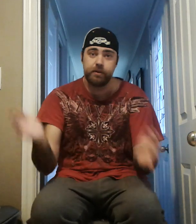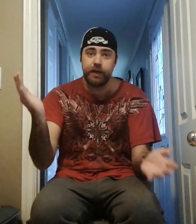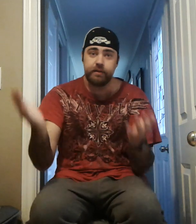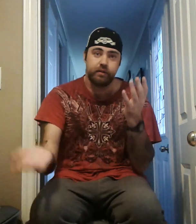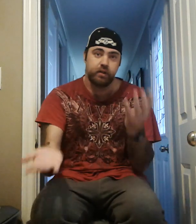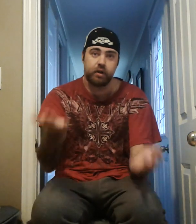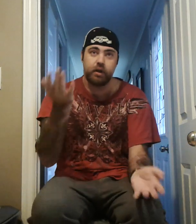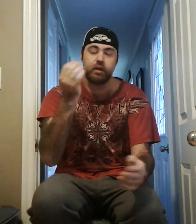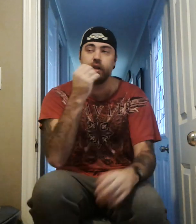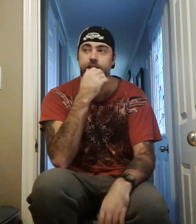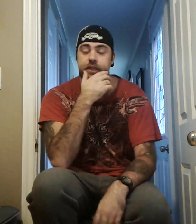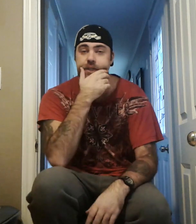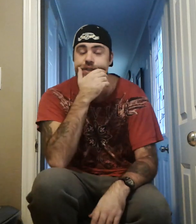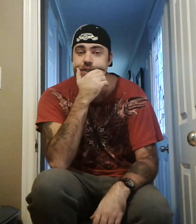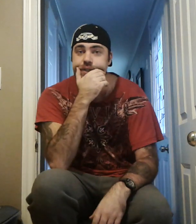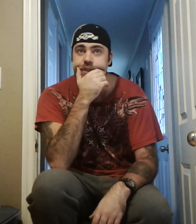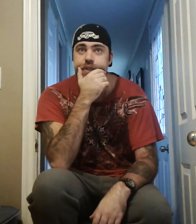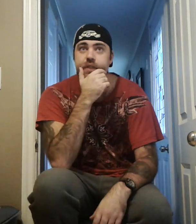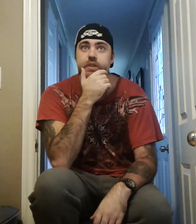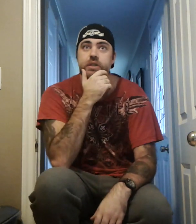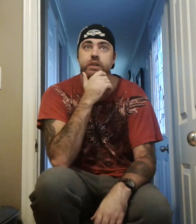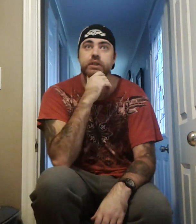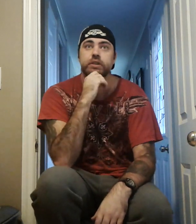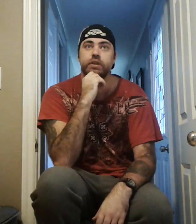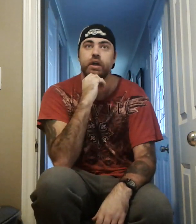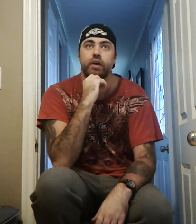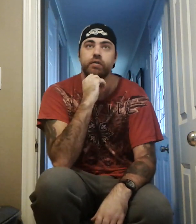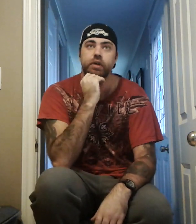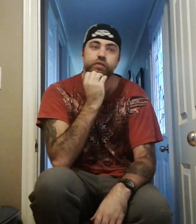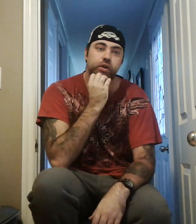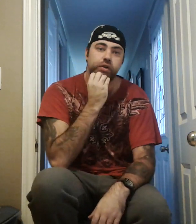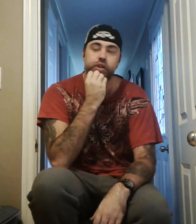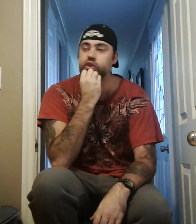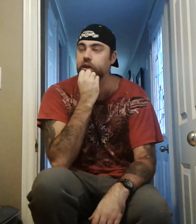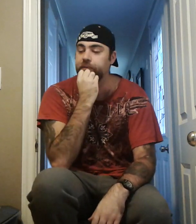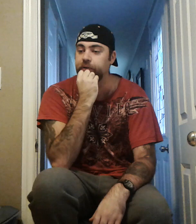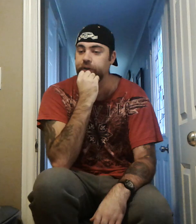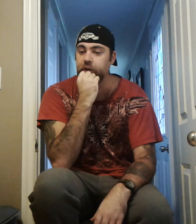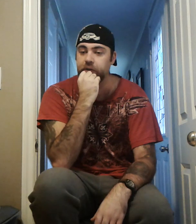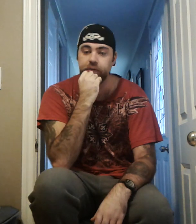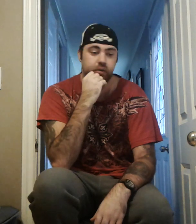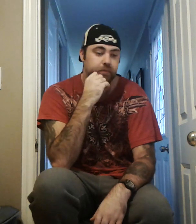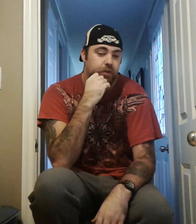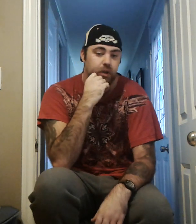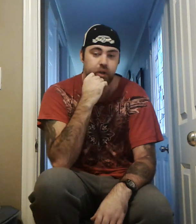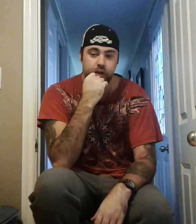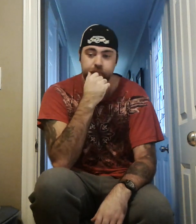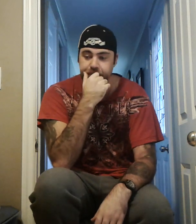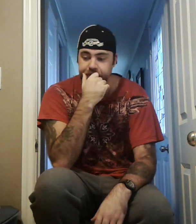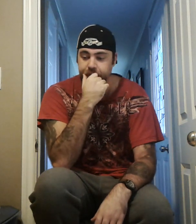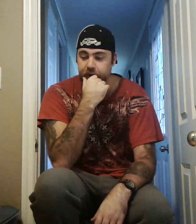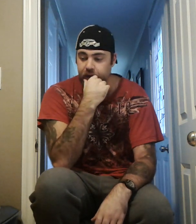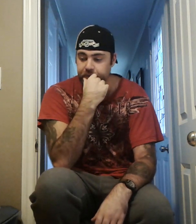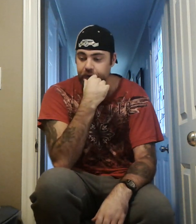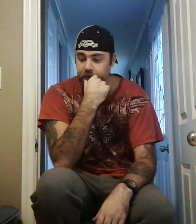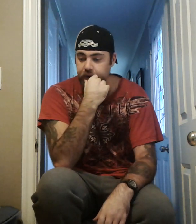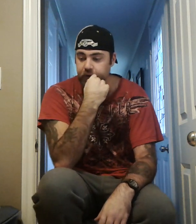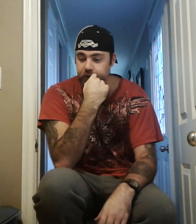brands, and you're kind of like, oh, you know, don't know who to cheer for, you know, you, but, um, no, I, I